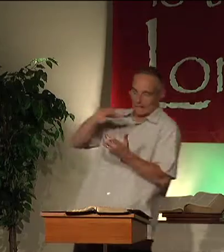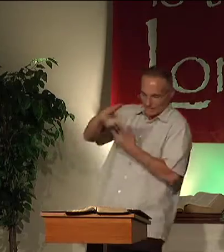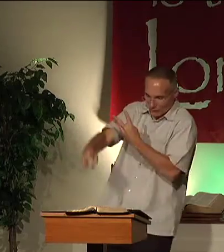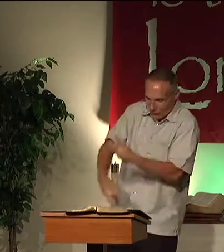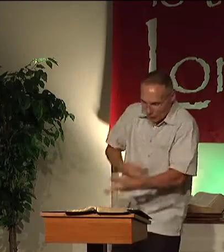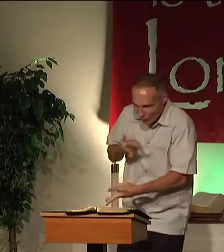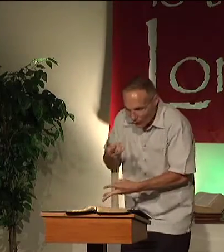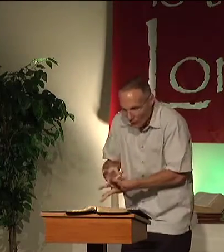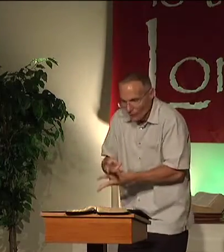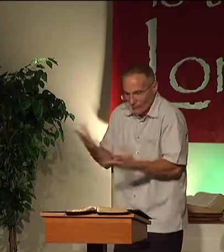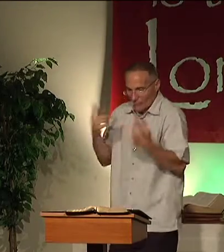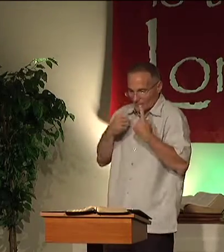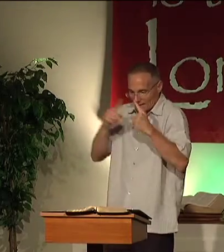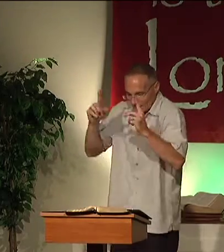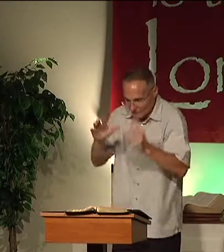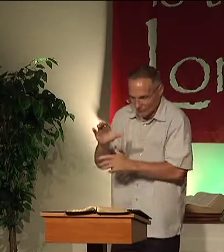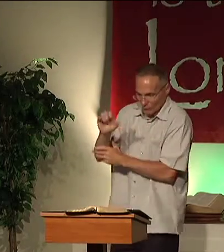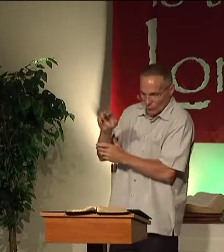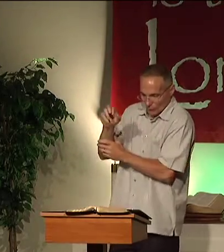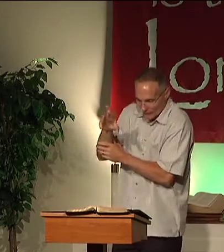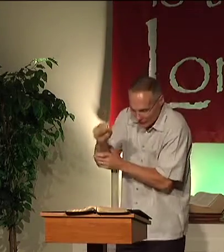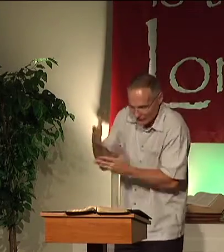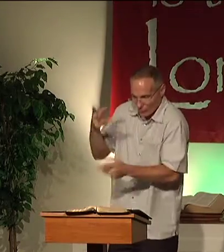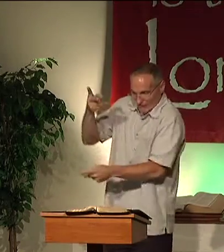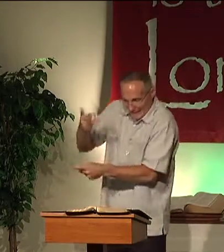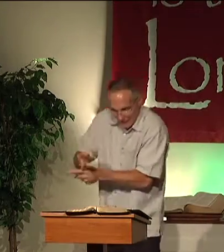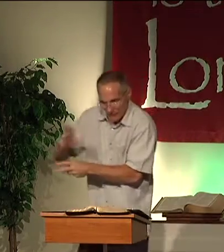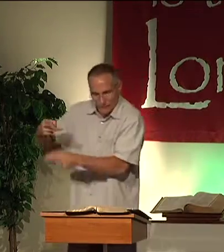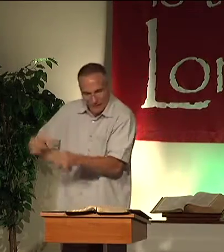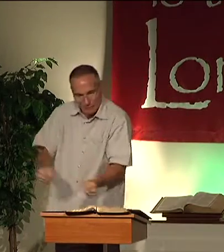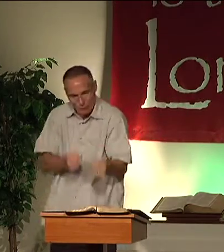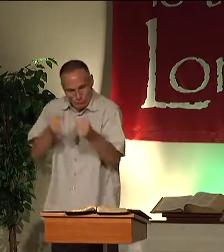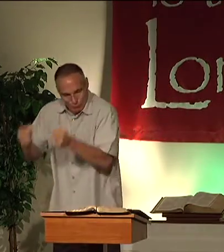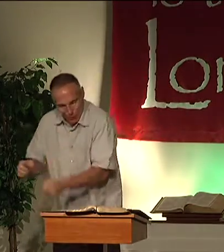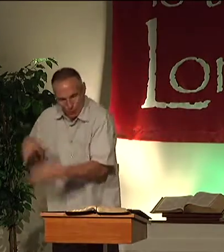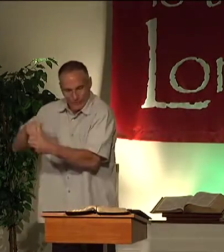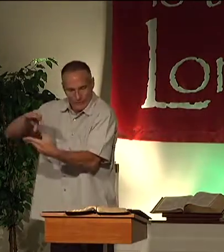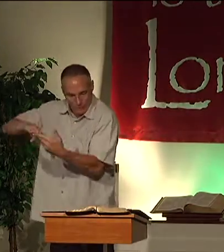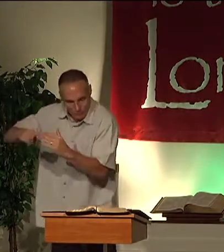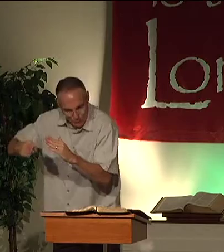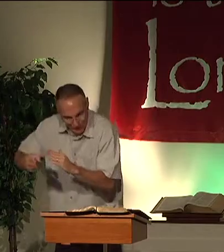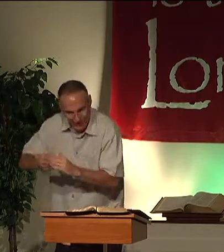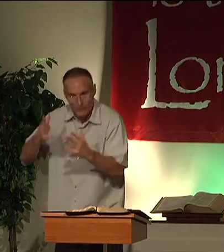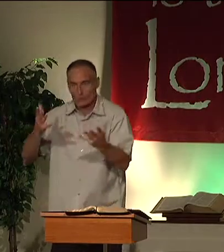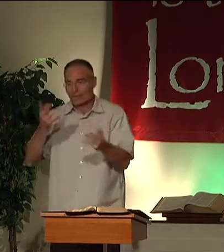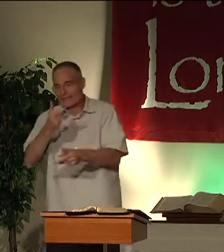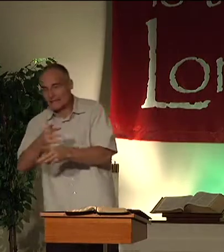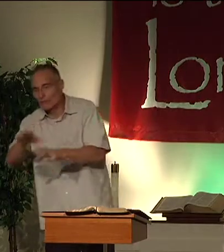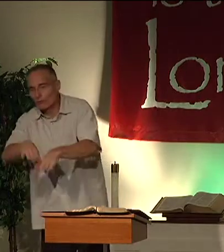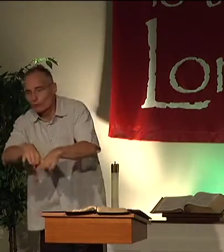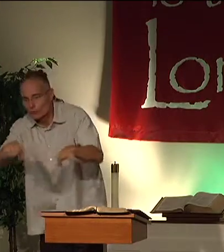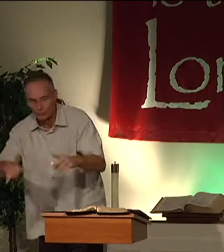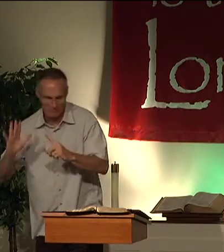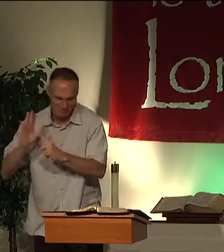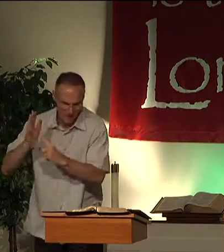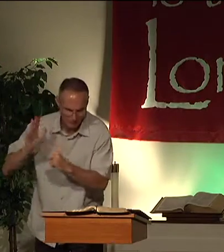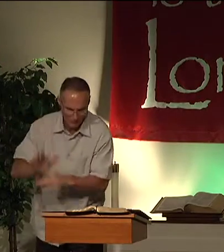people want to gain to the world. They want to have successful careers. They want to keep their reputation strong in the community.